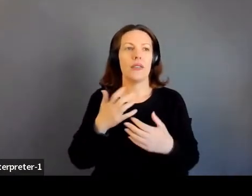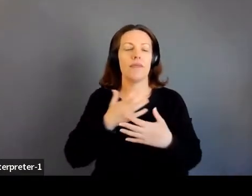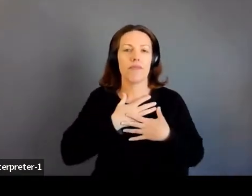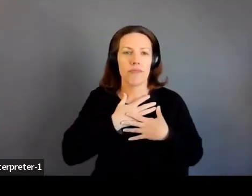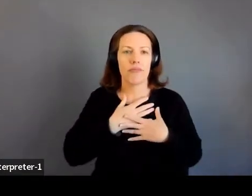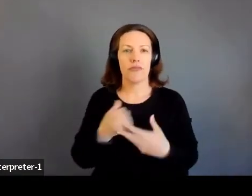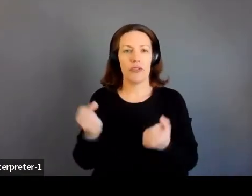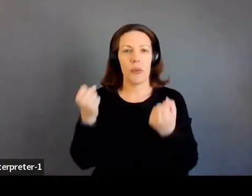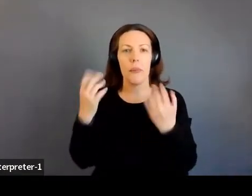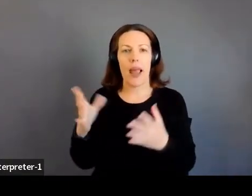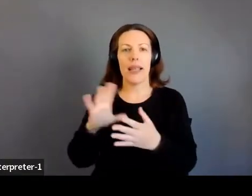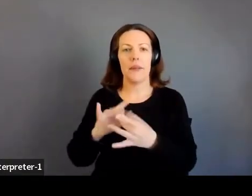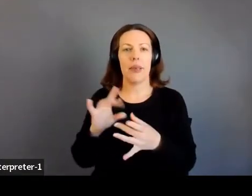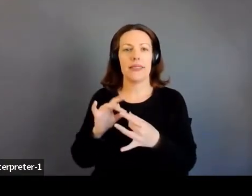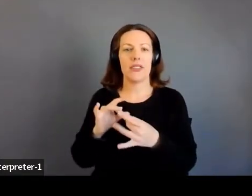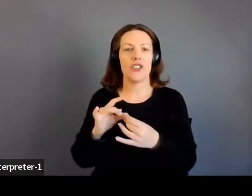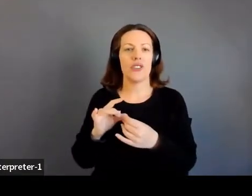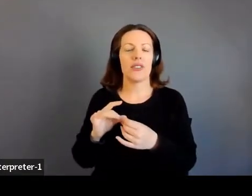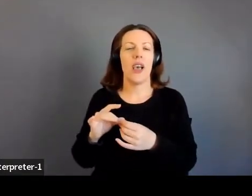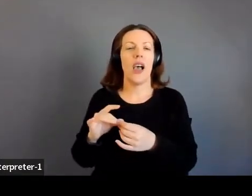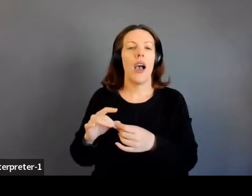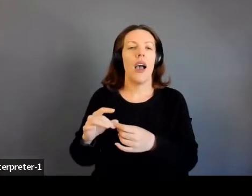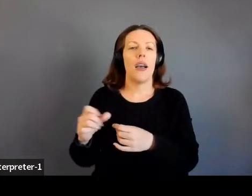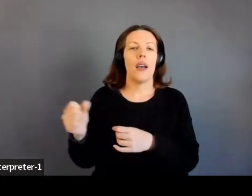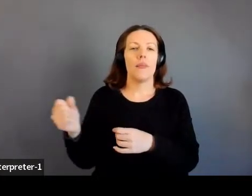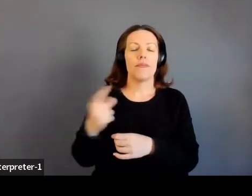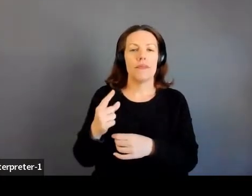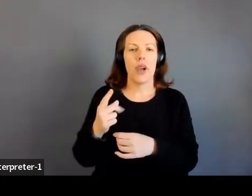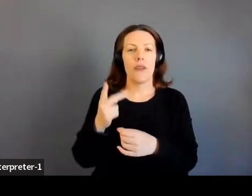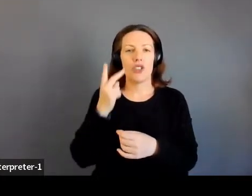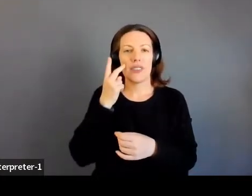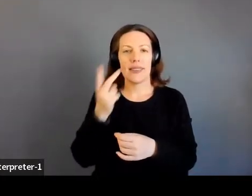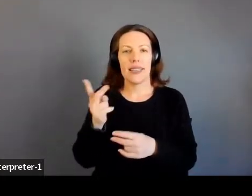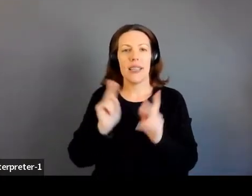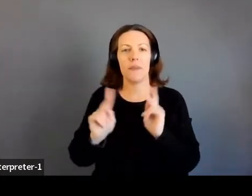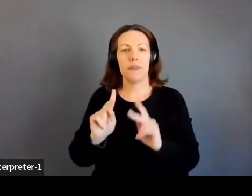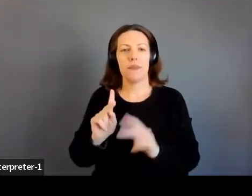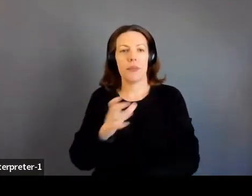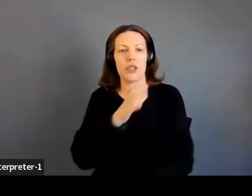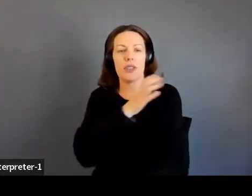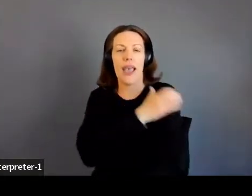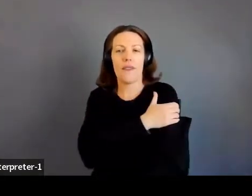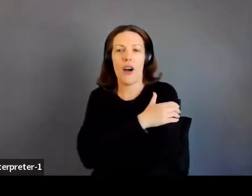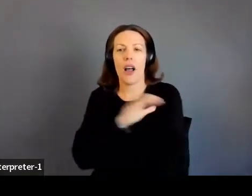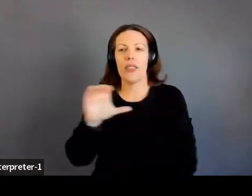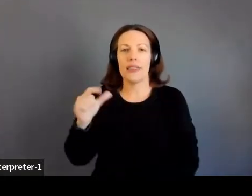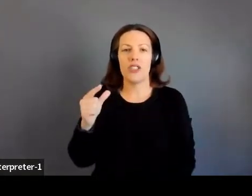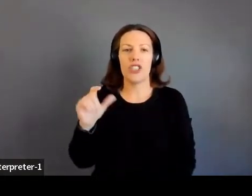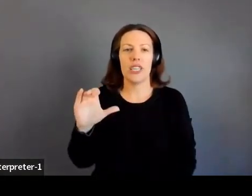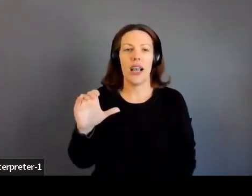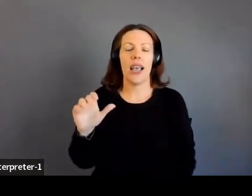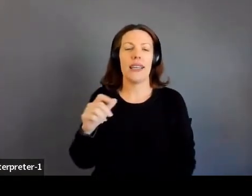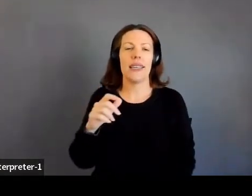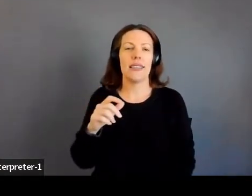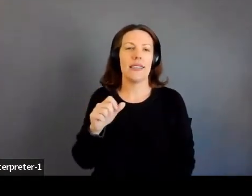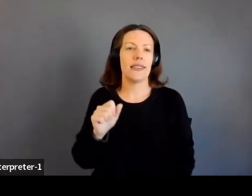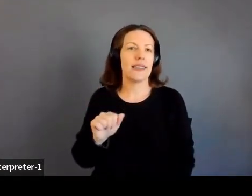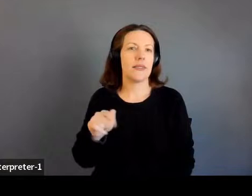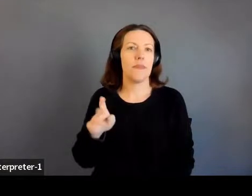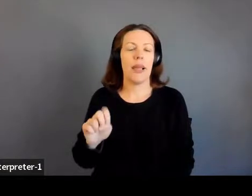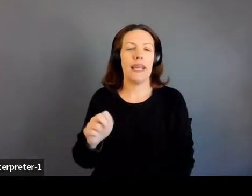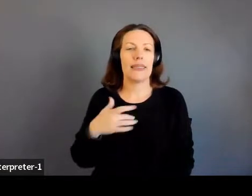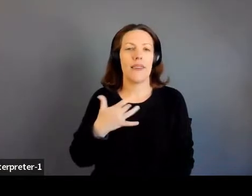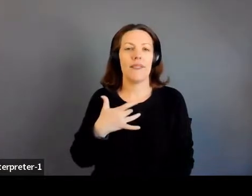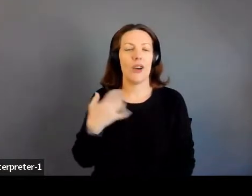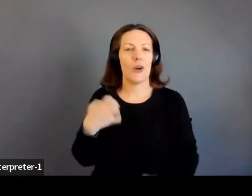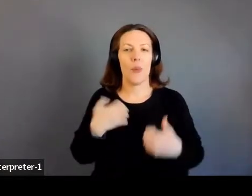from just the visible representation of having a CGM in my arm in space. I almost get emotional talking about